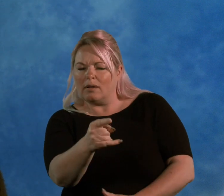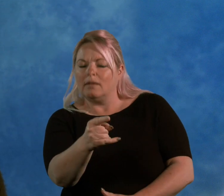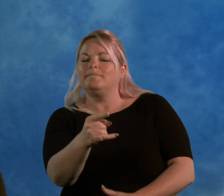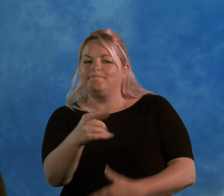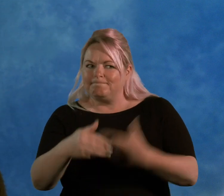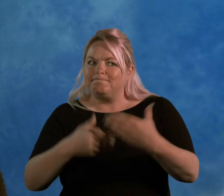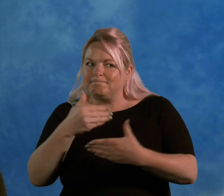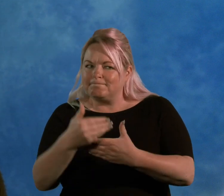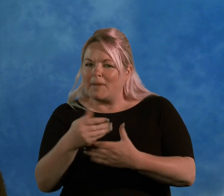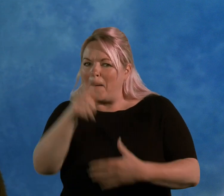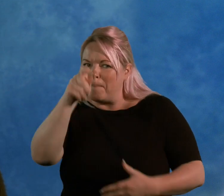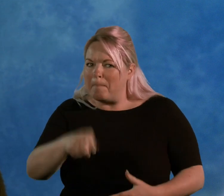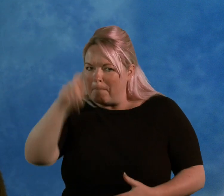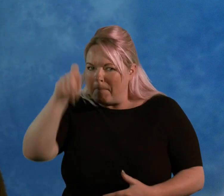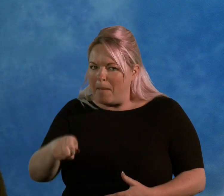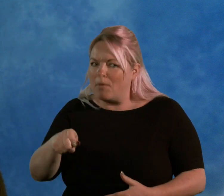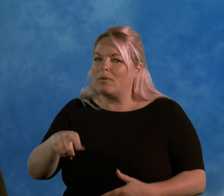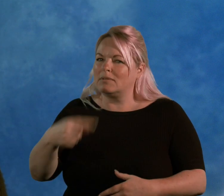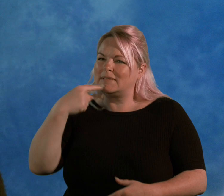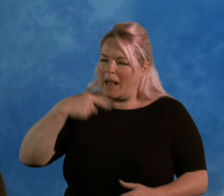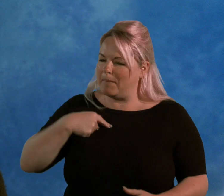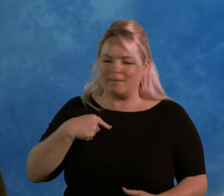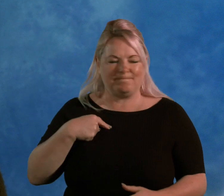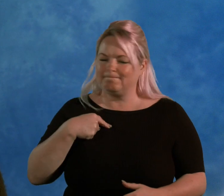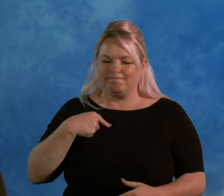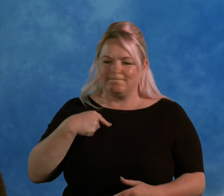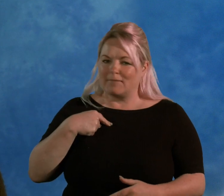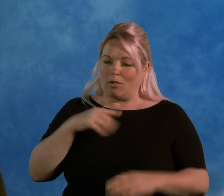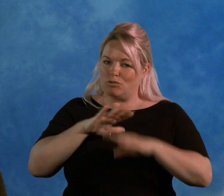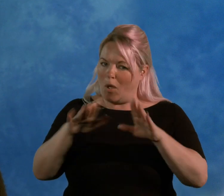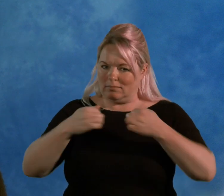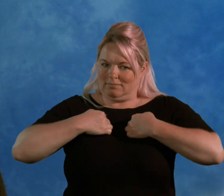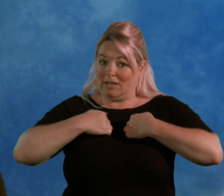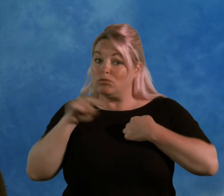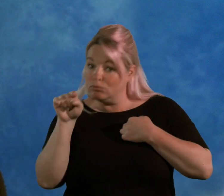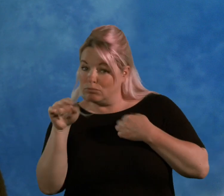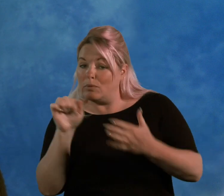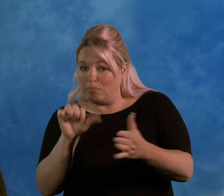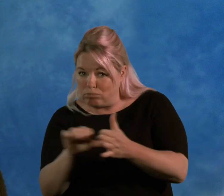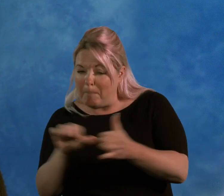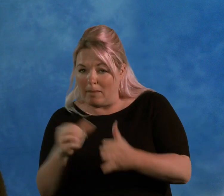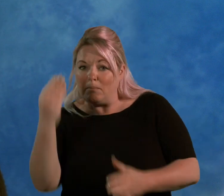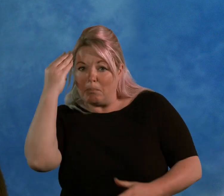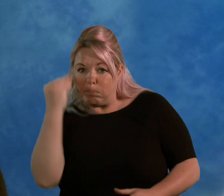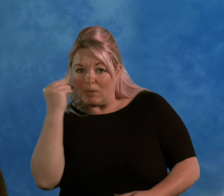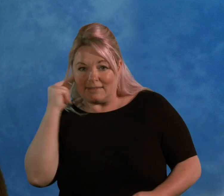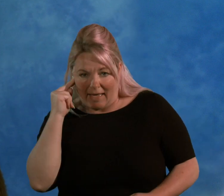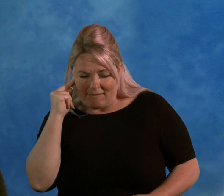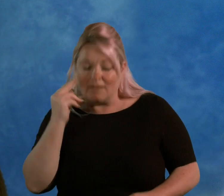the time a few people corrected me and made it clear that I had a problem, yes, at work,